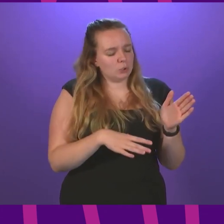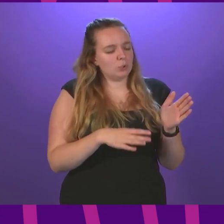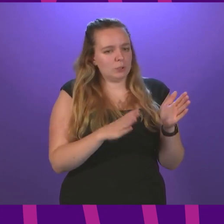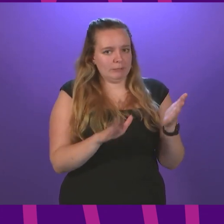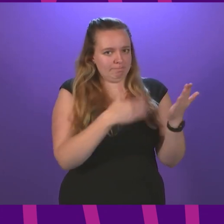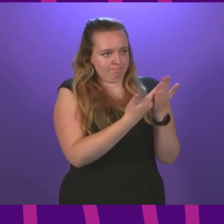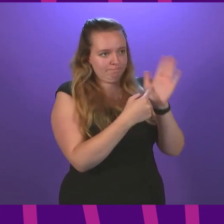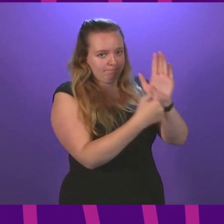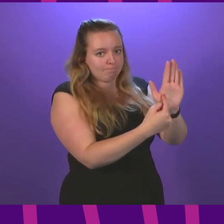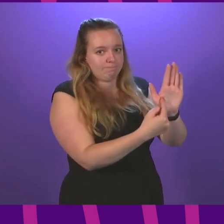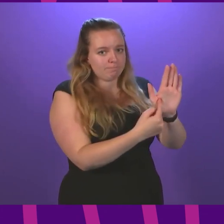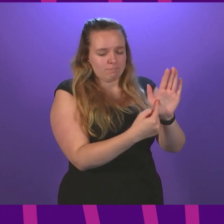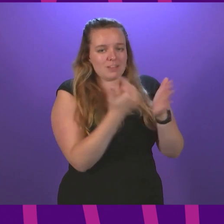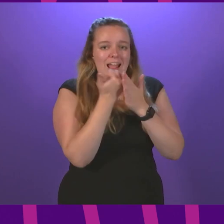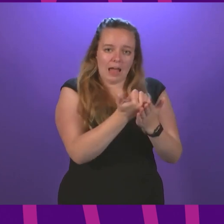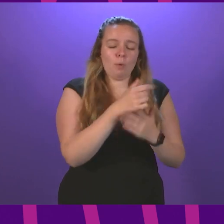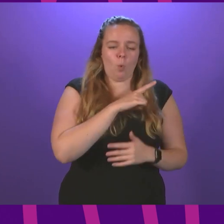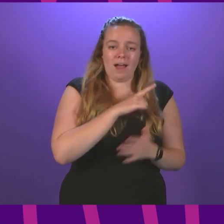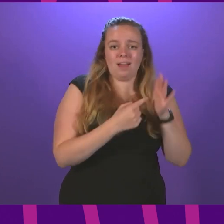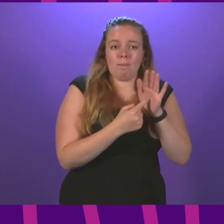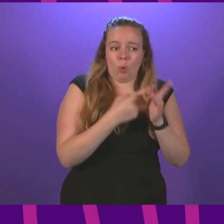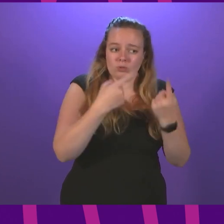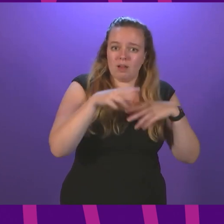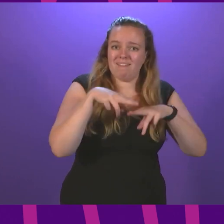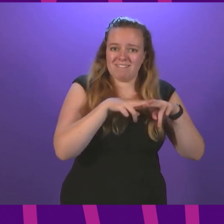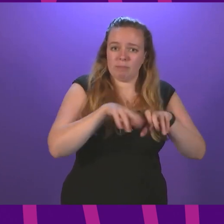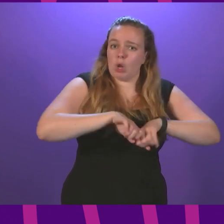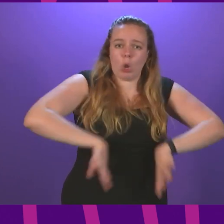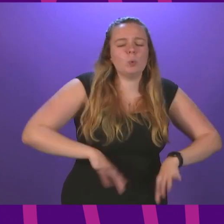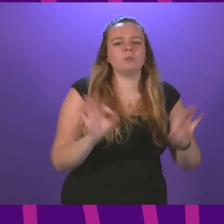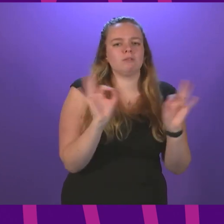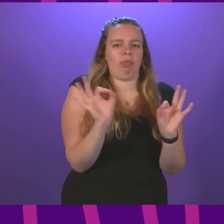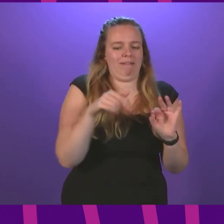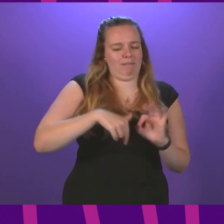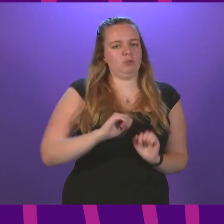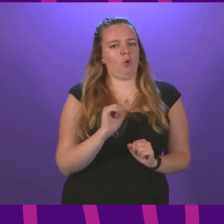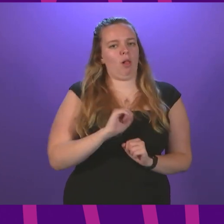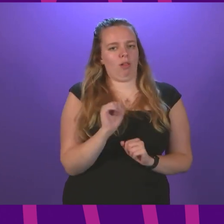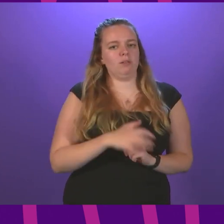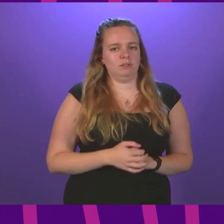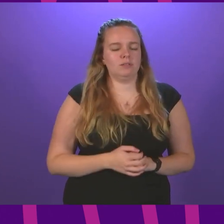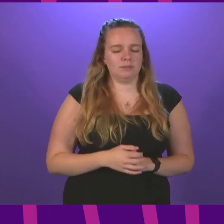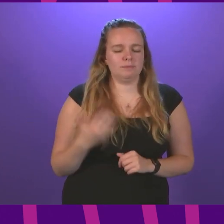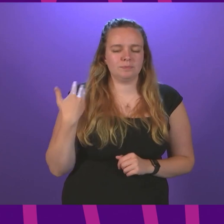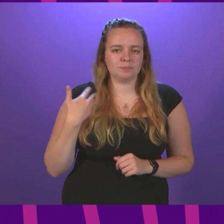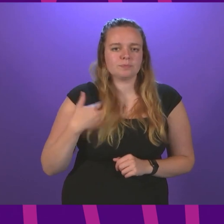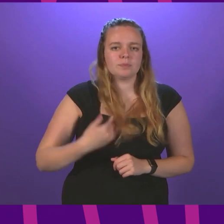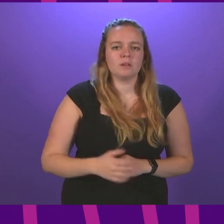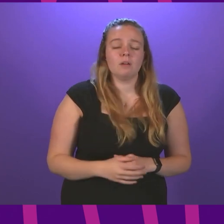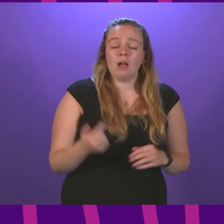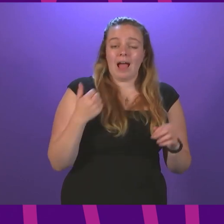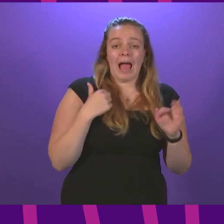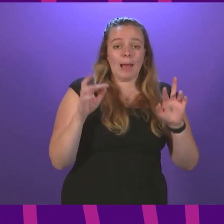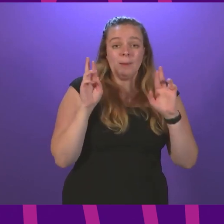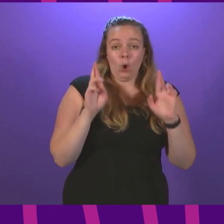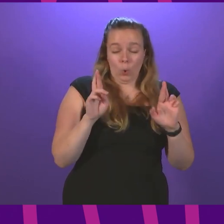that difference. Because it's important that those families don't lose out here in Scotland as a result. So I'm